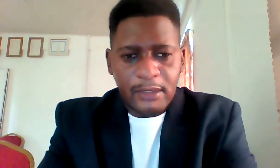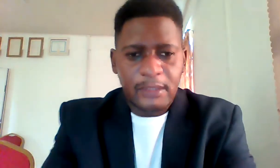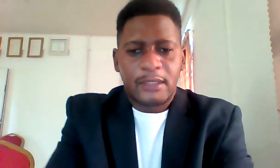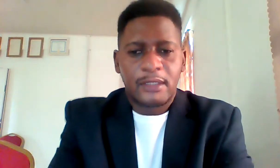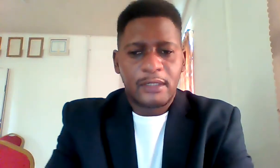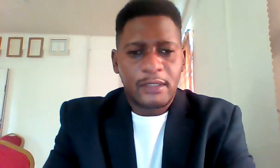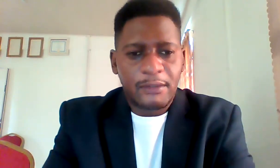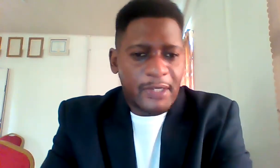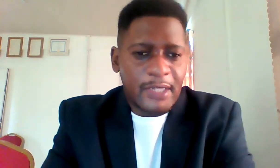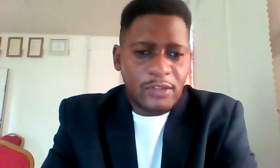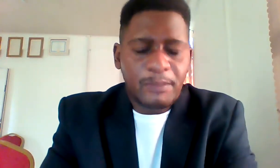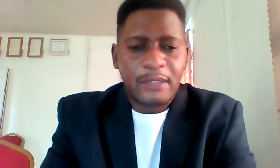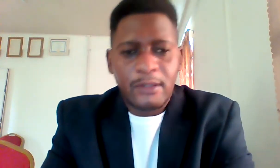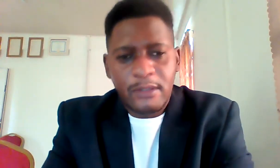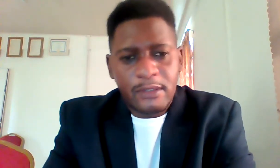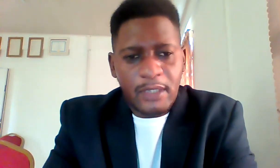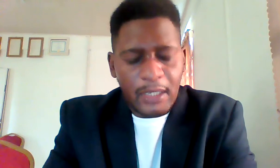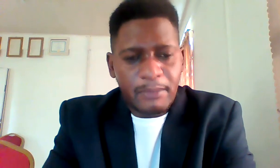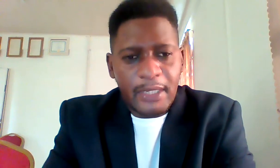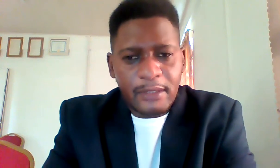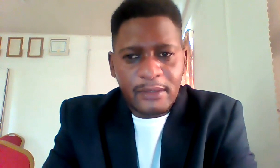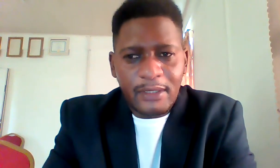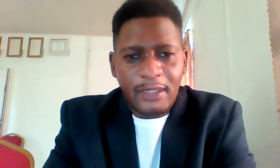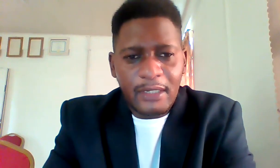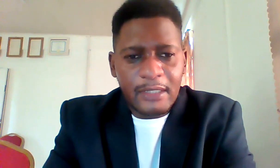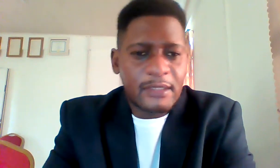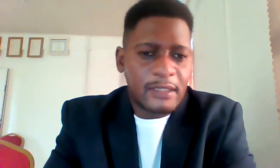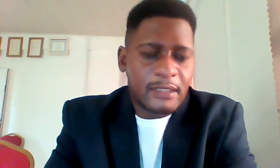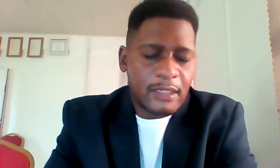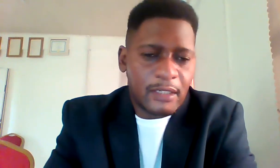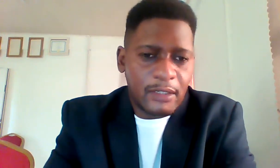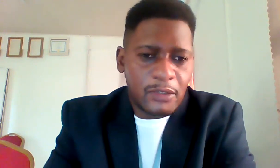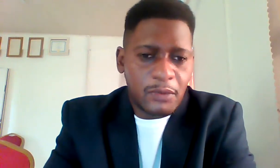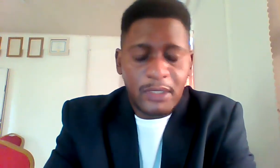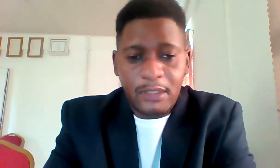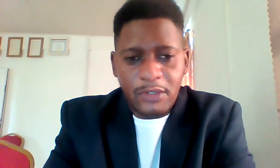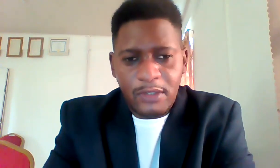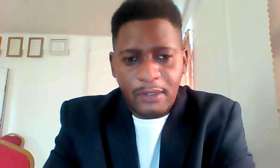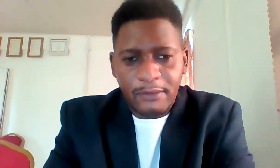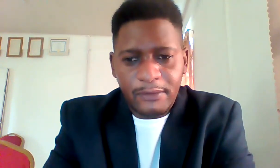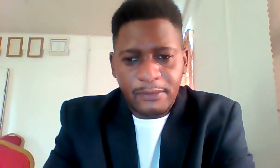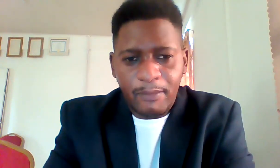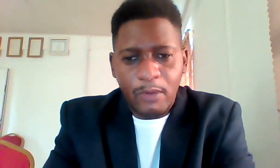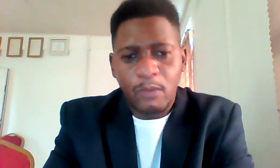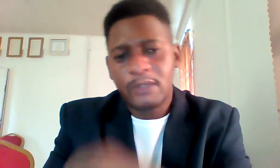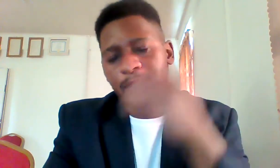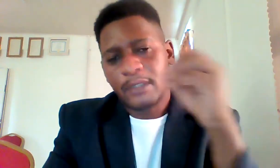the financial planners game plan is indeed a unique initiative one of the